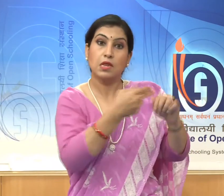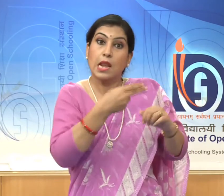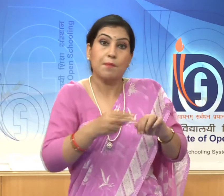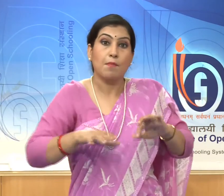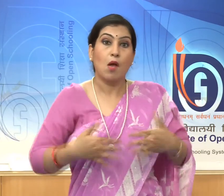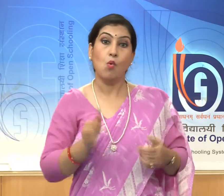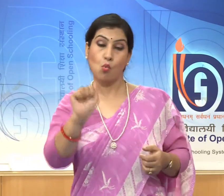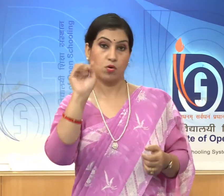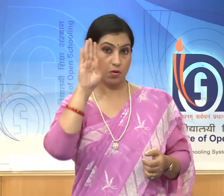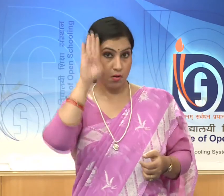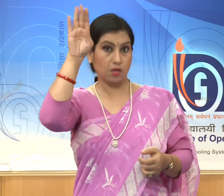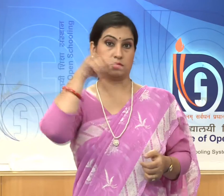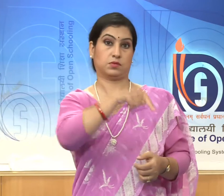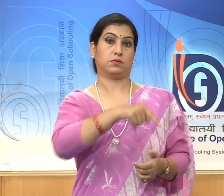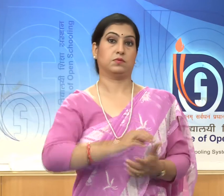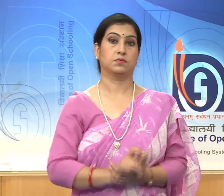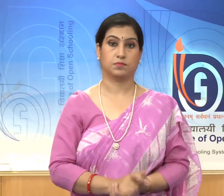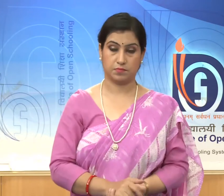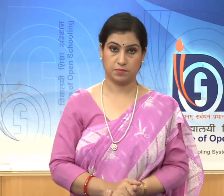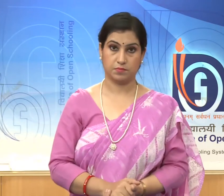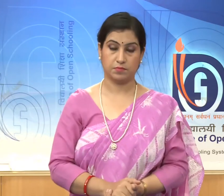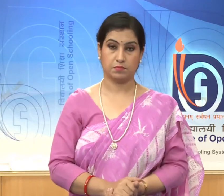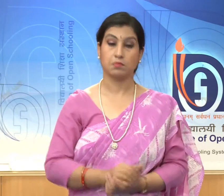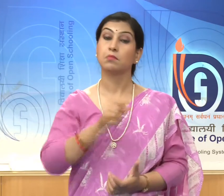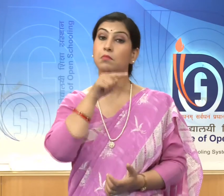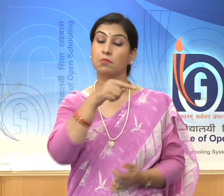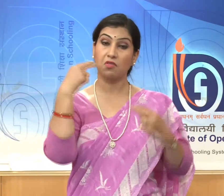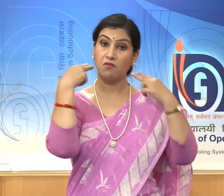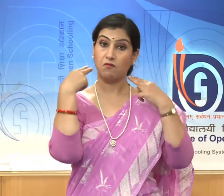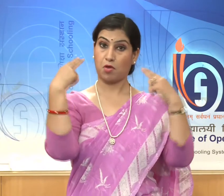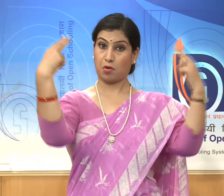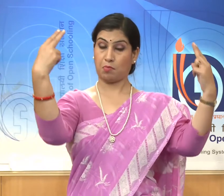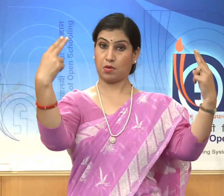one of the famous dynasties